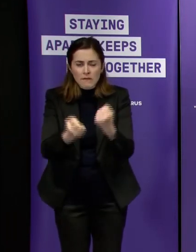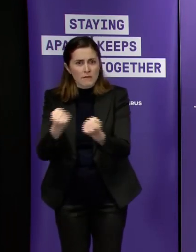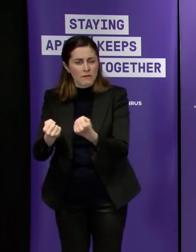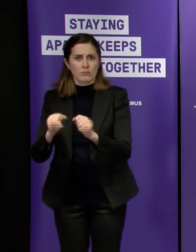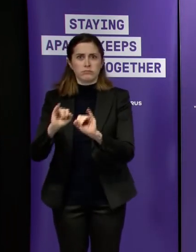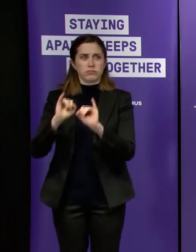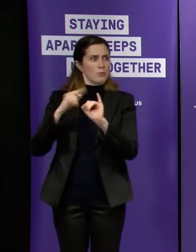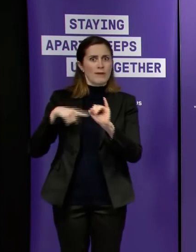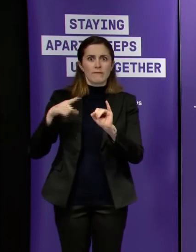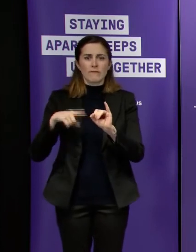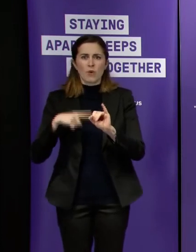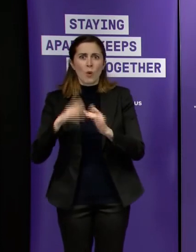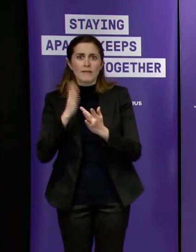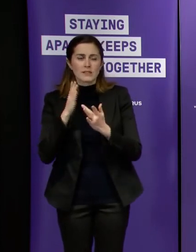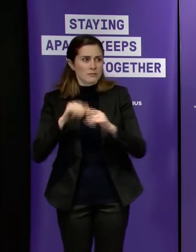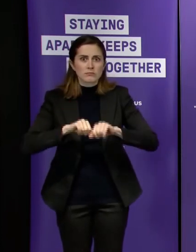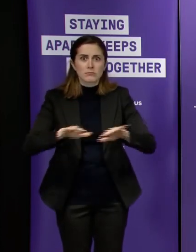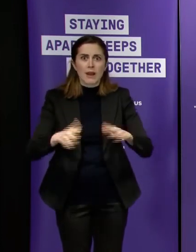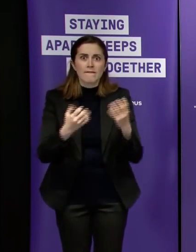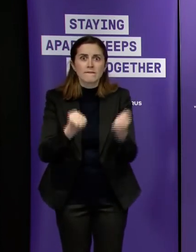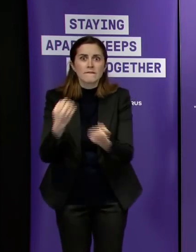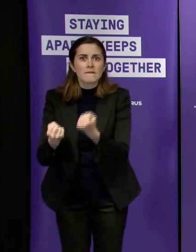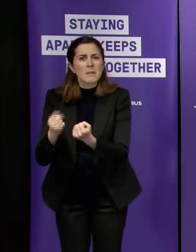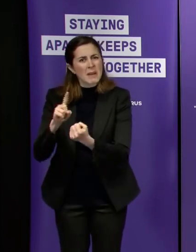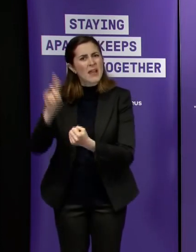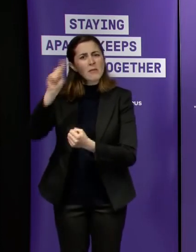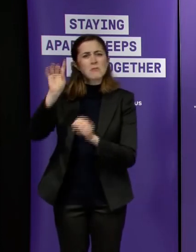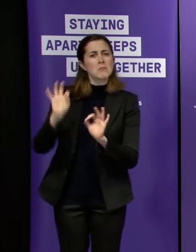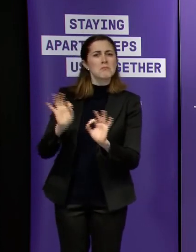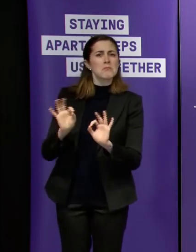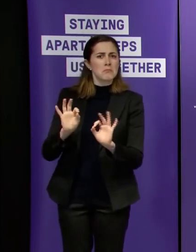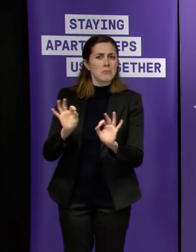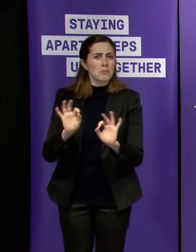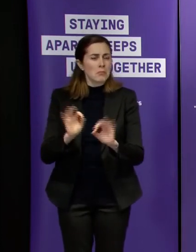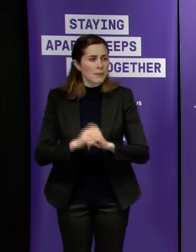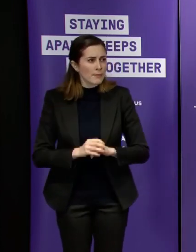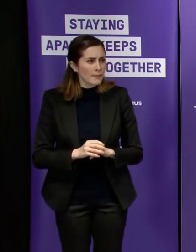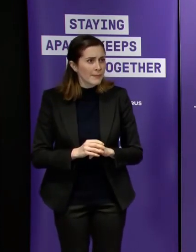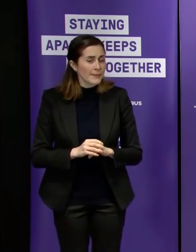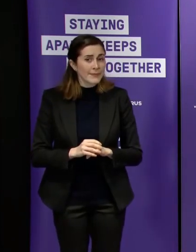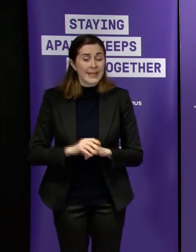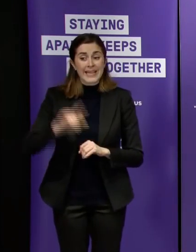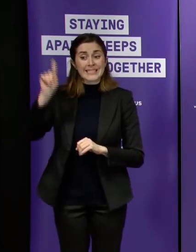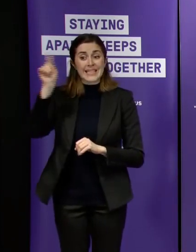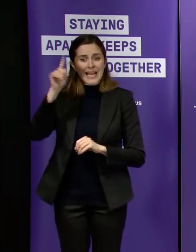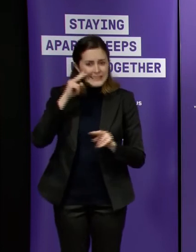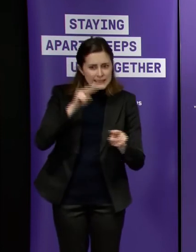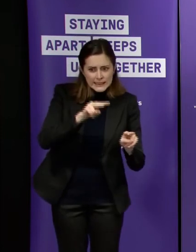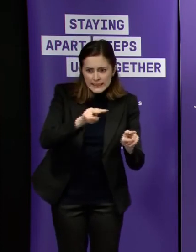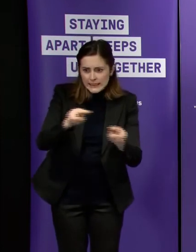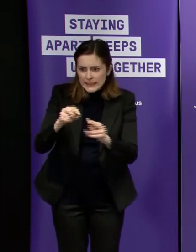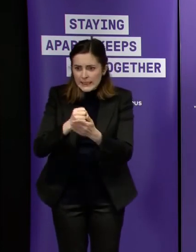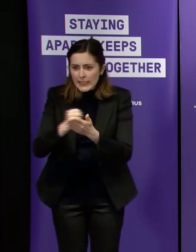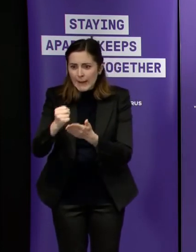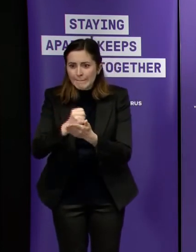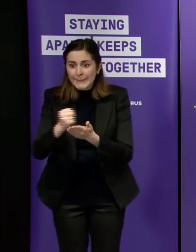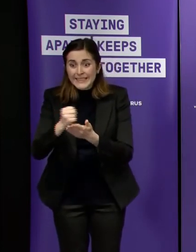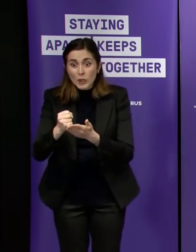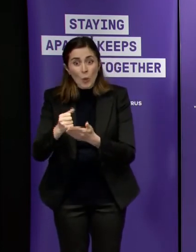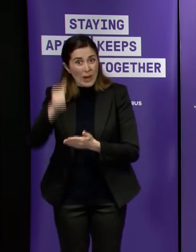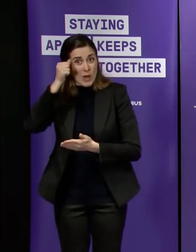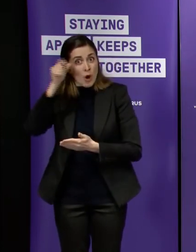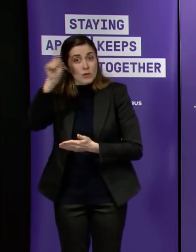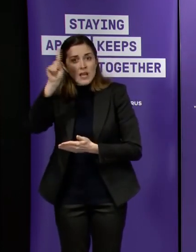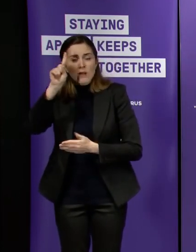again this is part of the challenge you know you've got uh things you do today that don't necessarily necessarily show up in the way this virus